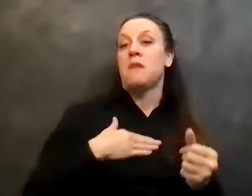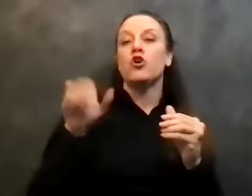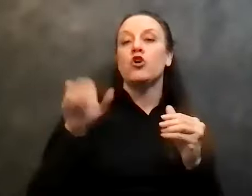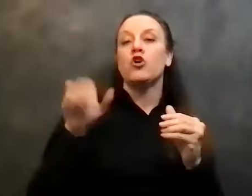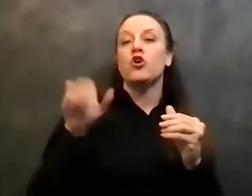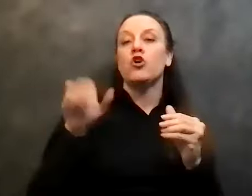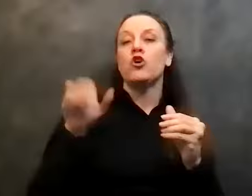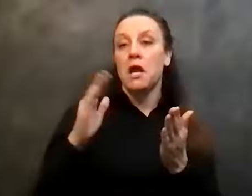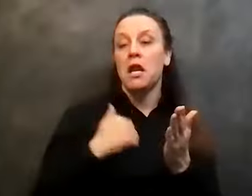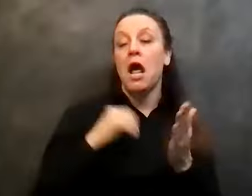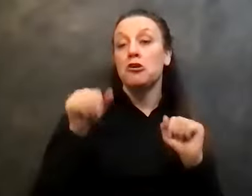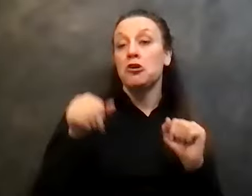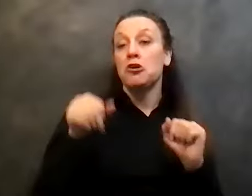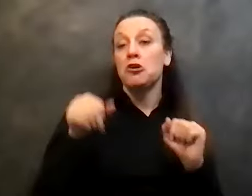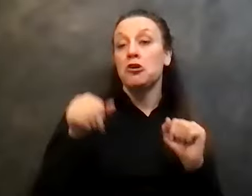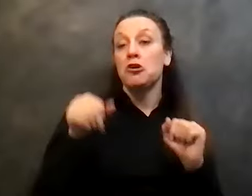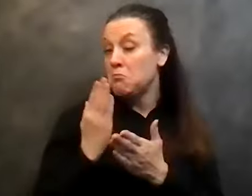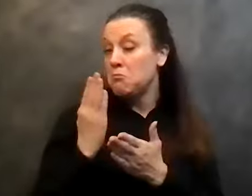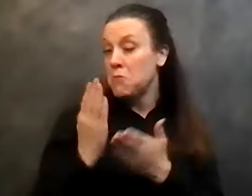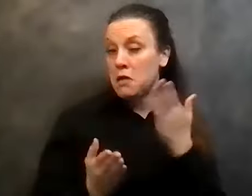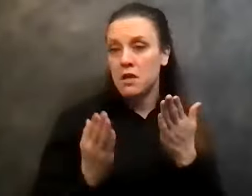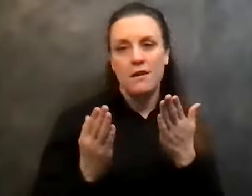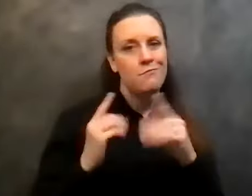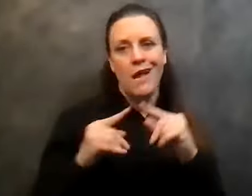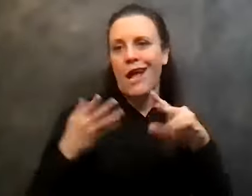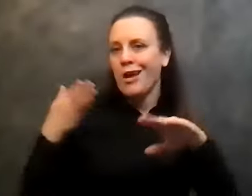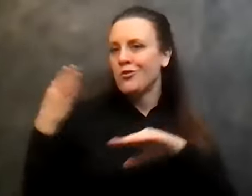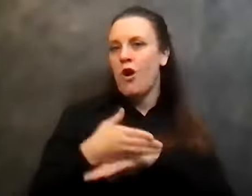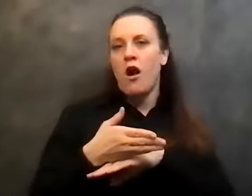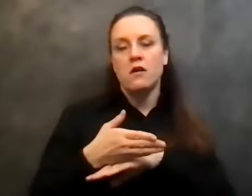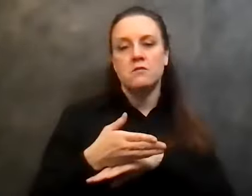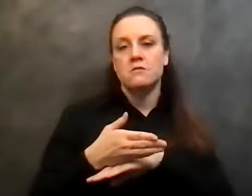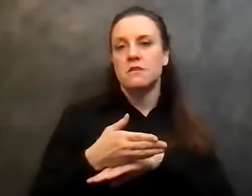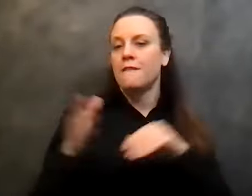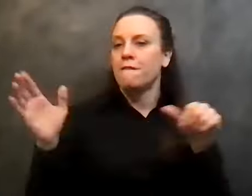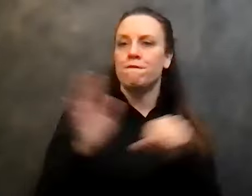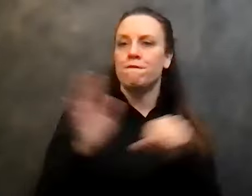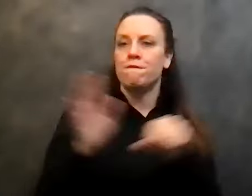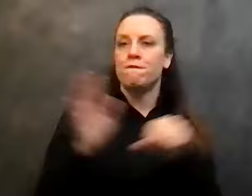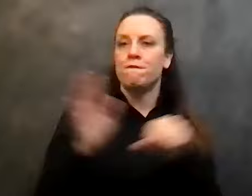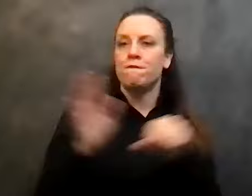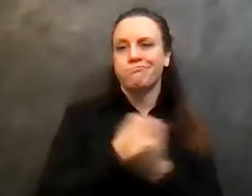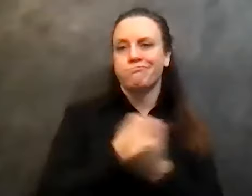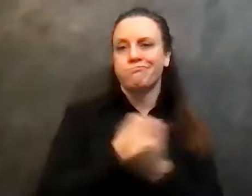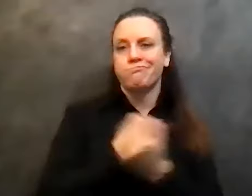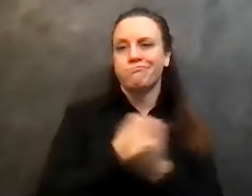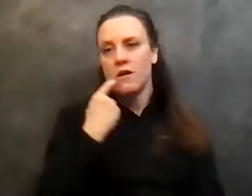stopped maybe, but I crossed the line into full blown alcoholism before I even gave it a shot.